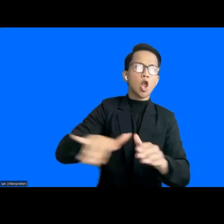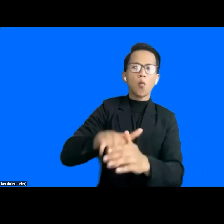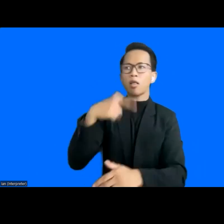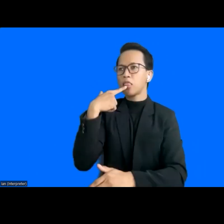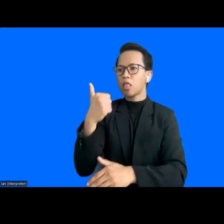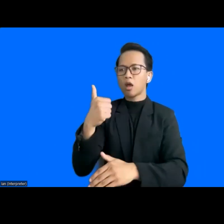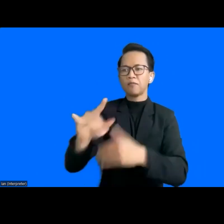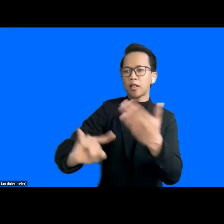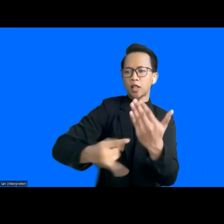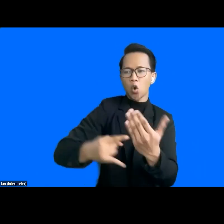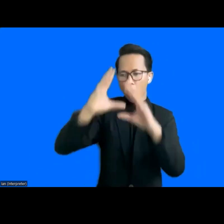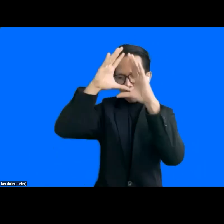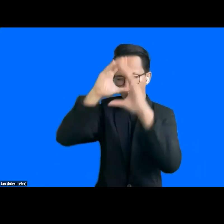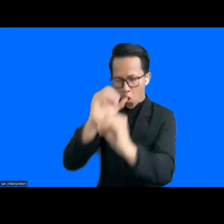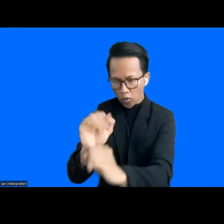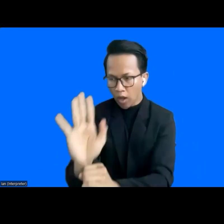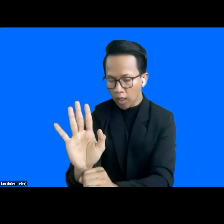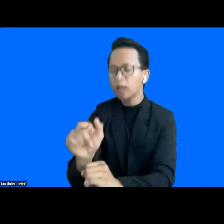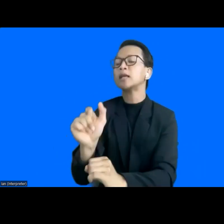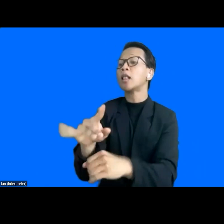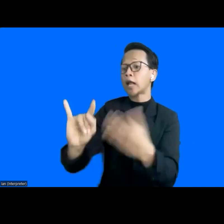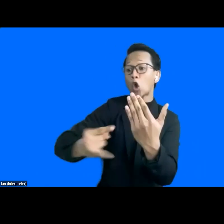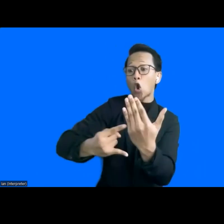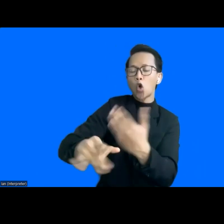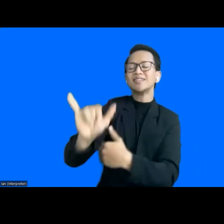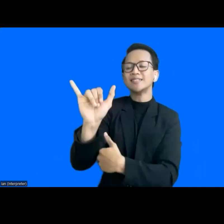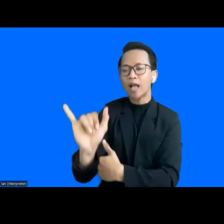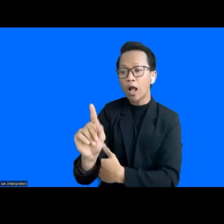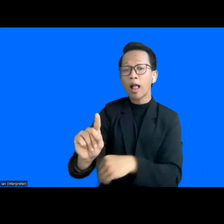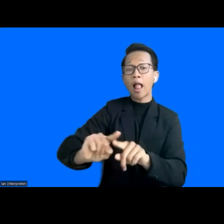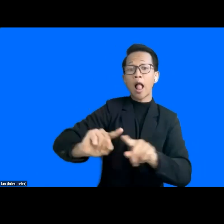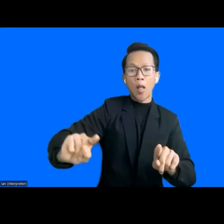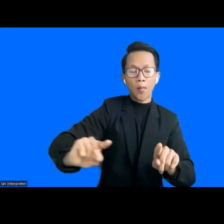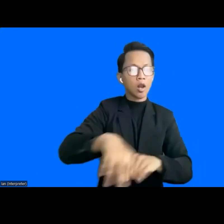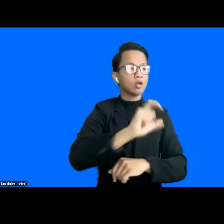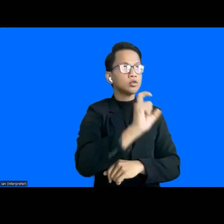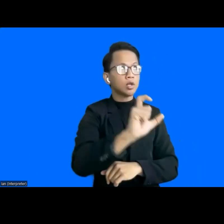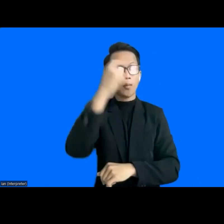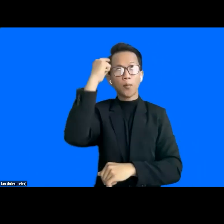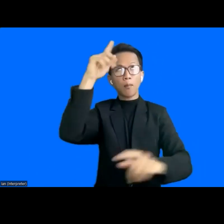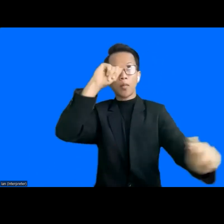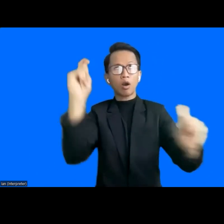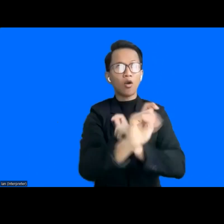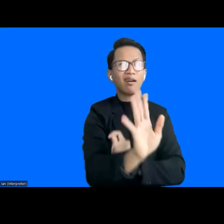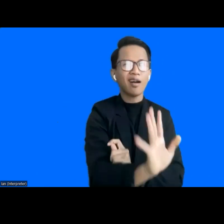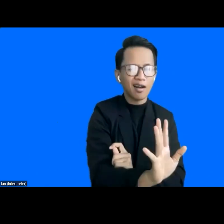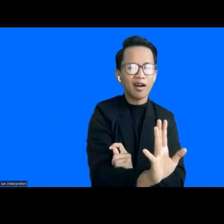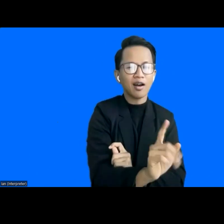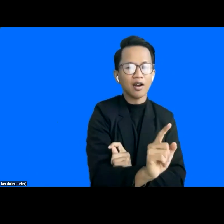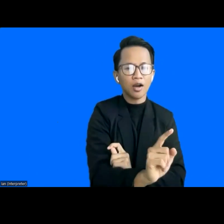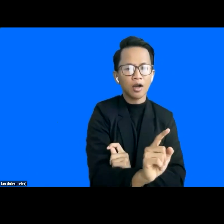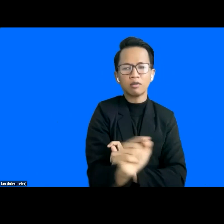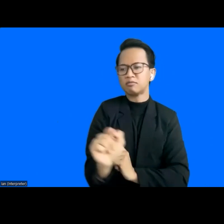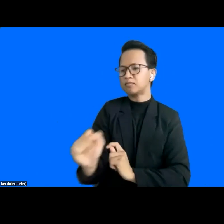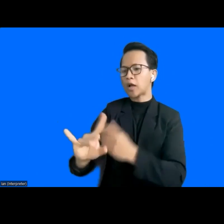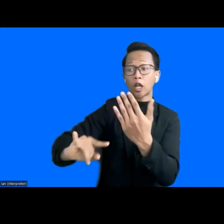technology. The technology can be there, but if I do not change my mindset, then no matter how good